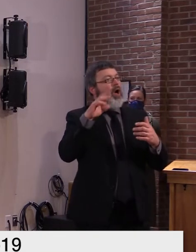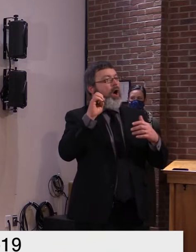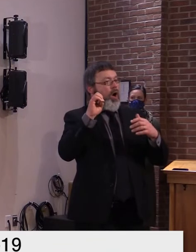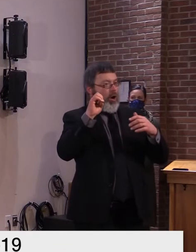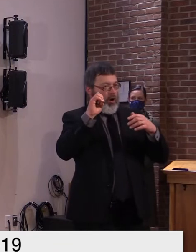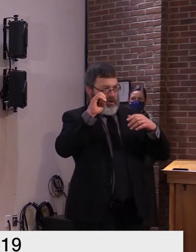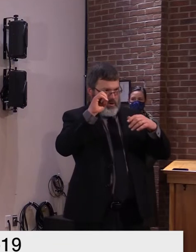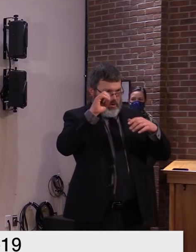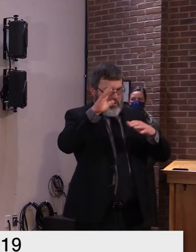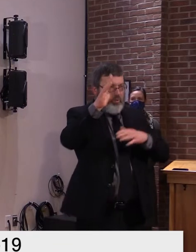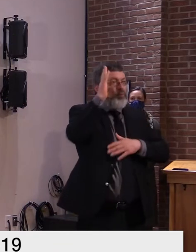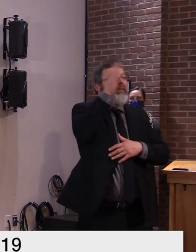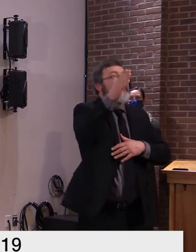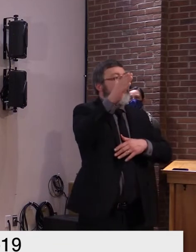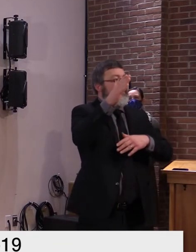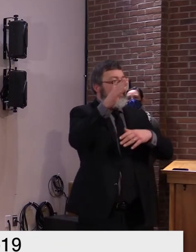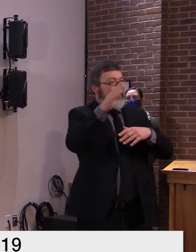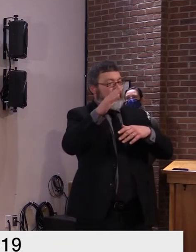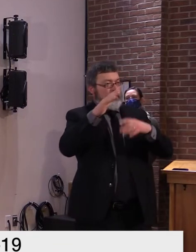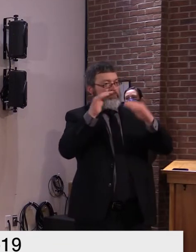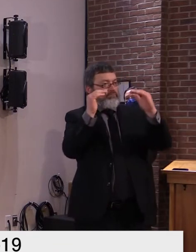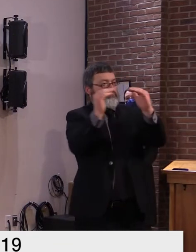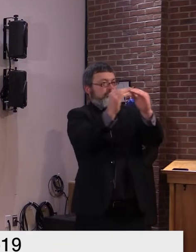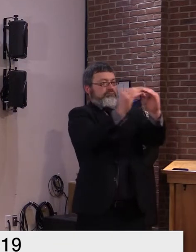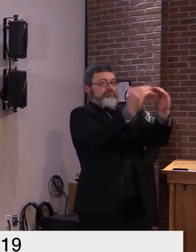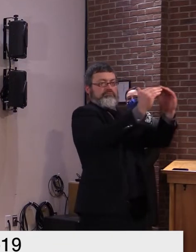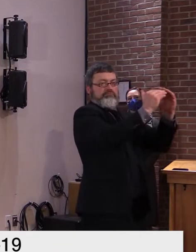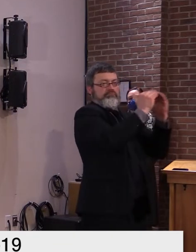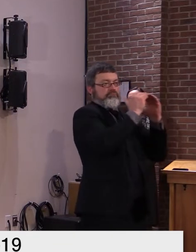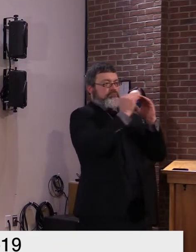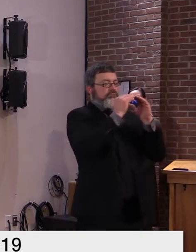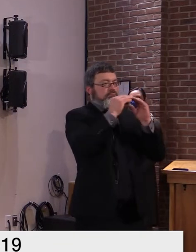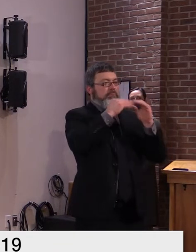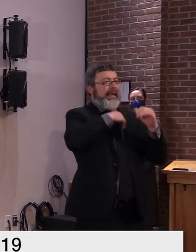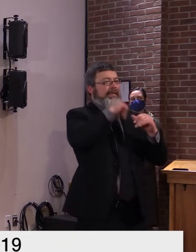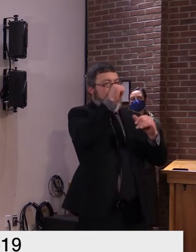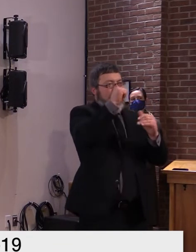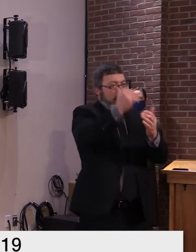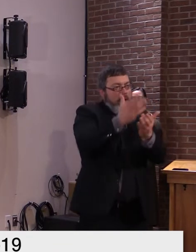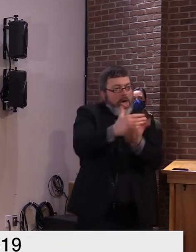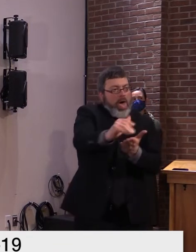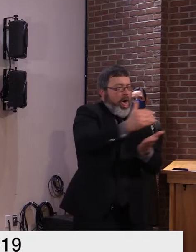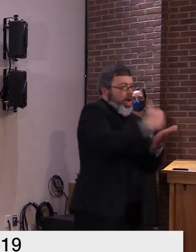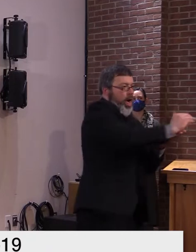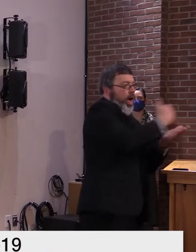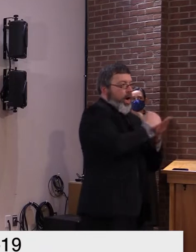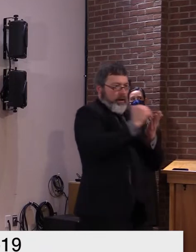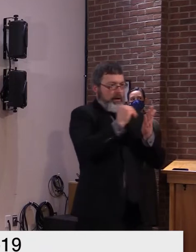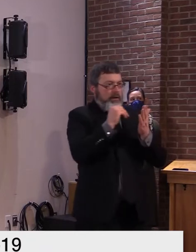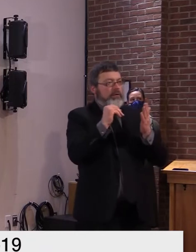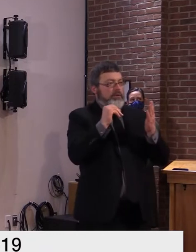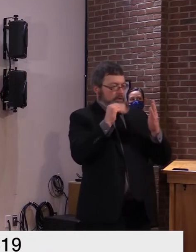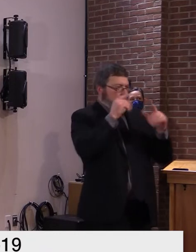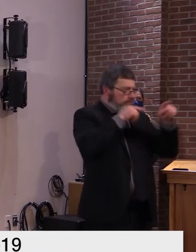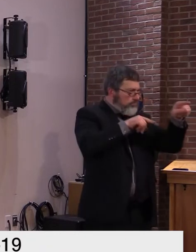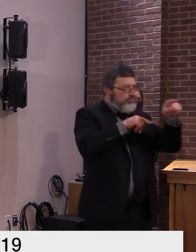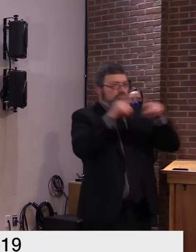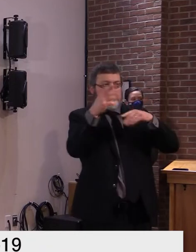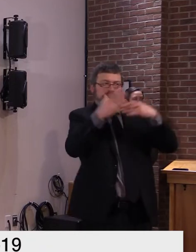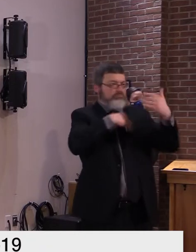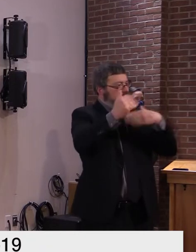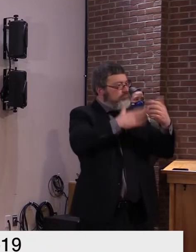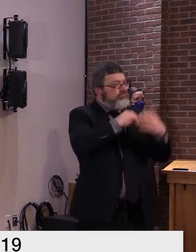most are at risk due to high age or underlying medical conditions and racial and ethnic minorities